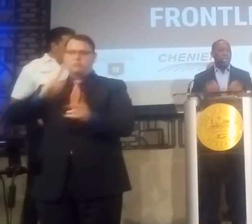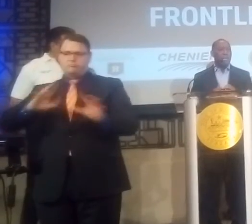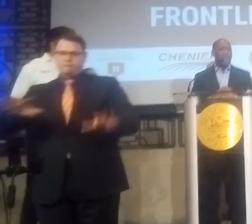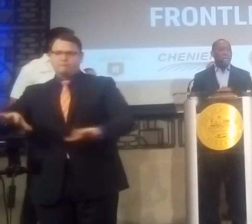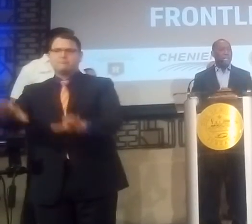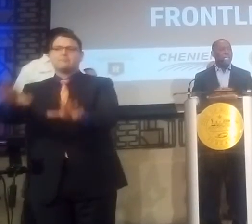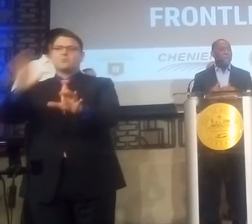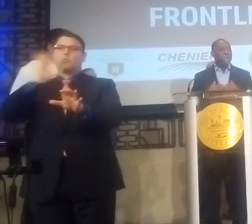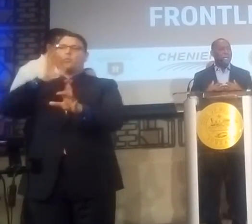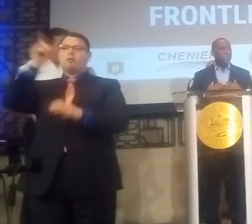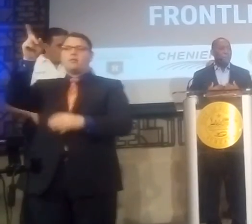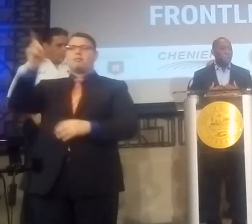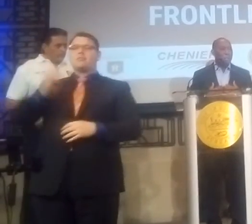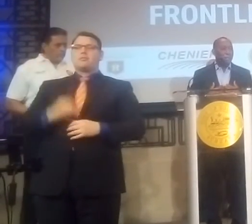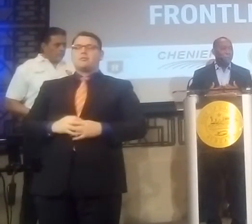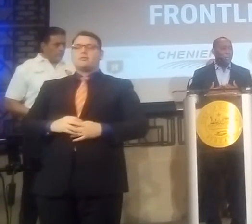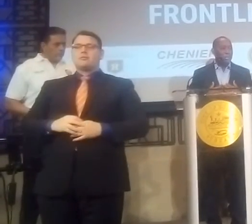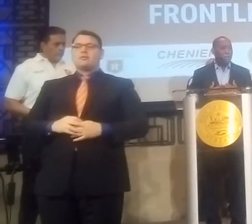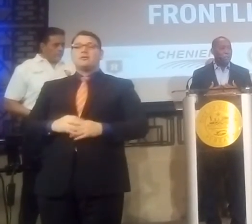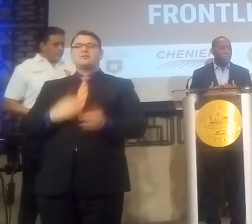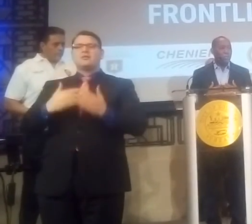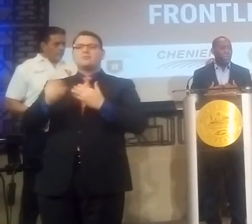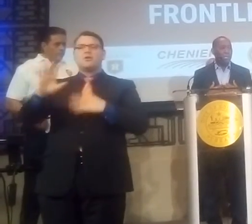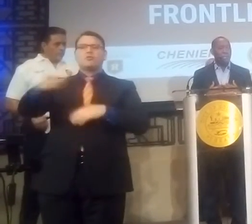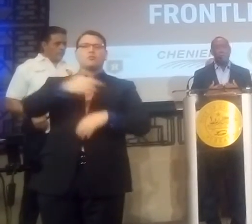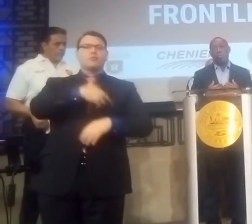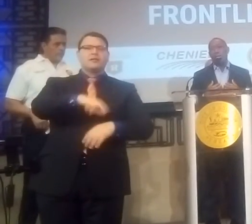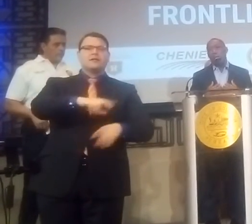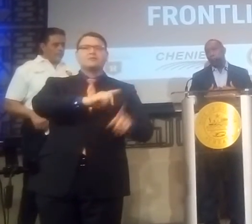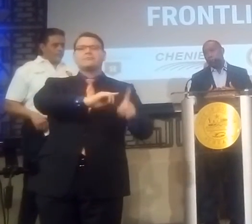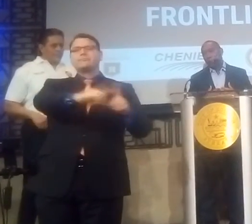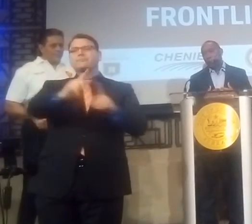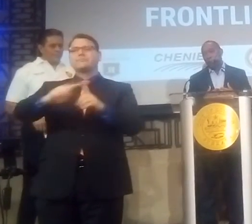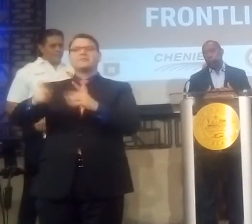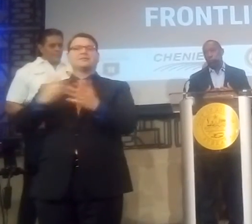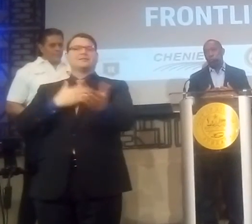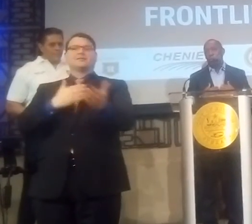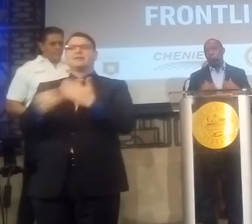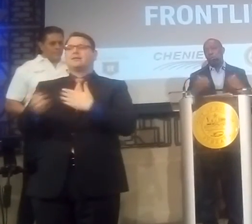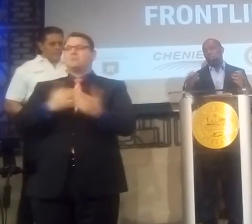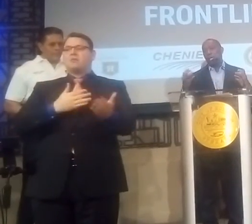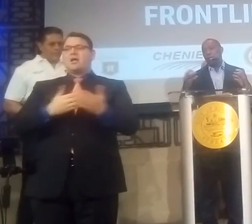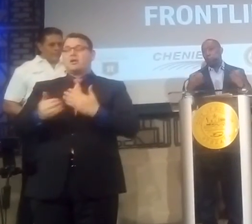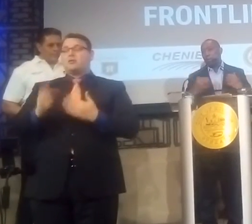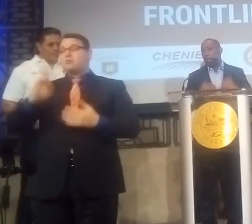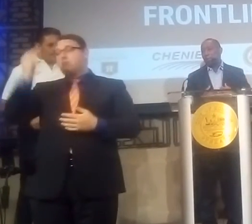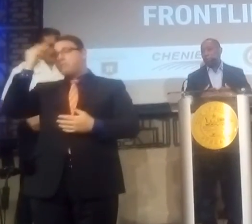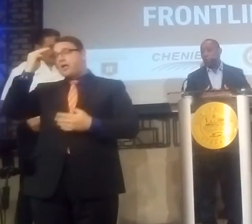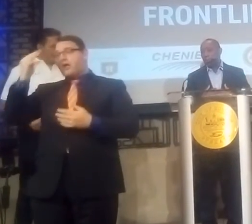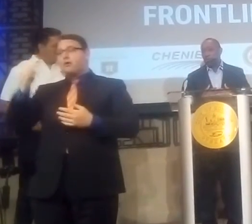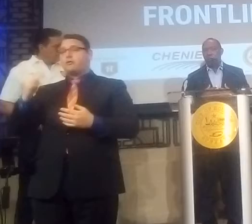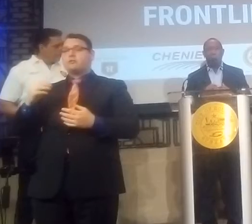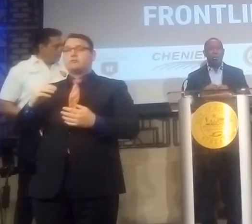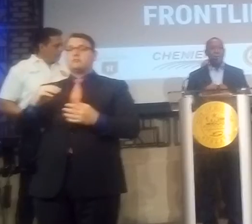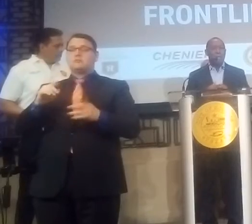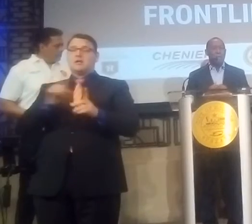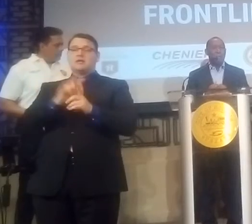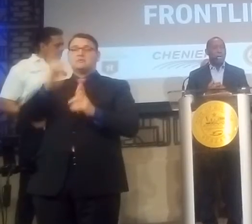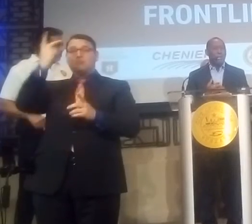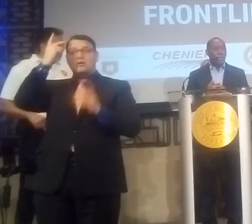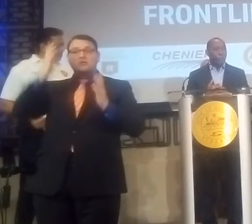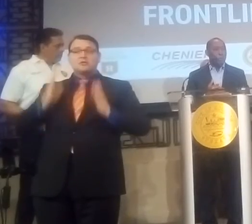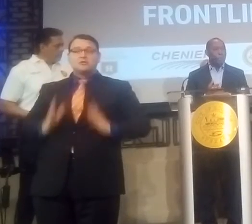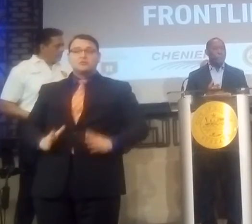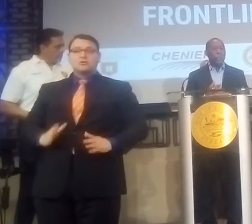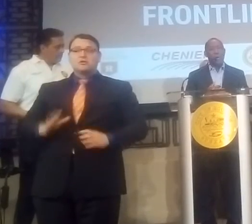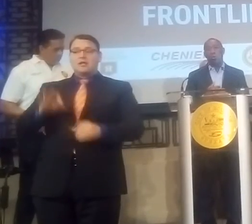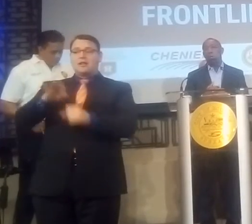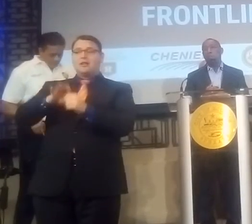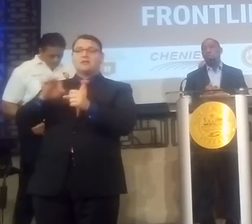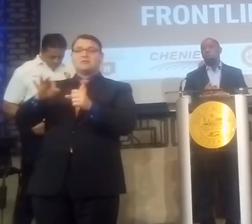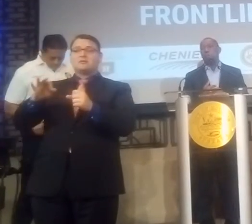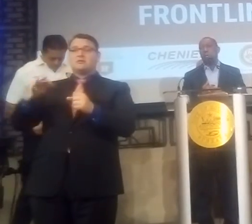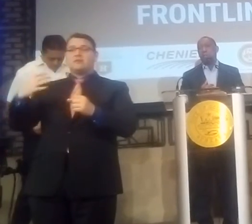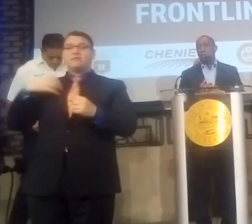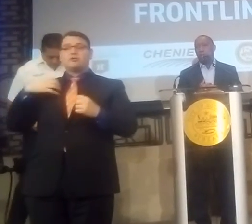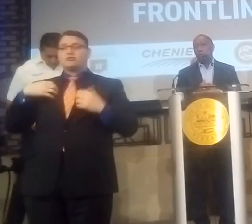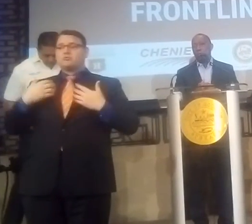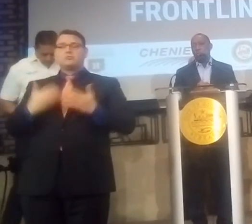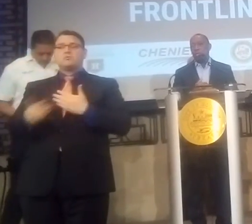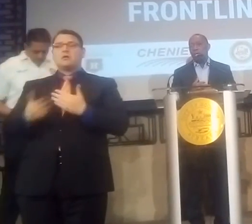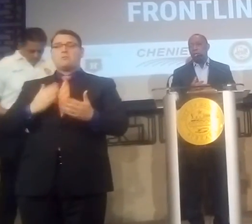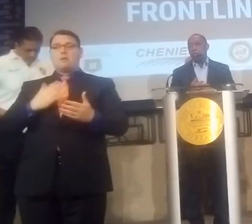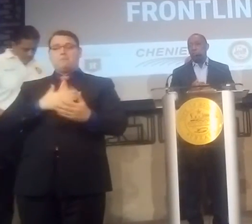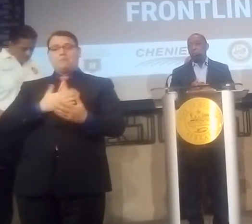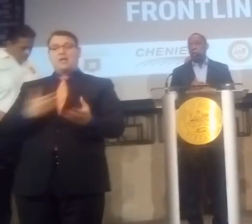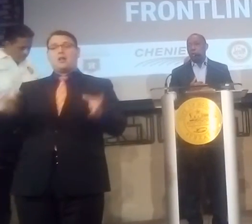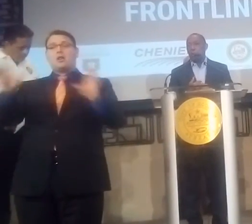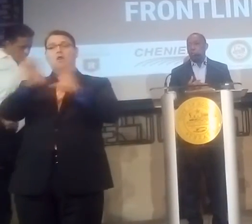this even as the mayor of city of Houston as an elected official some may say as a politician my closing thought in this press